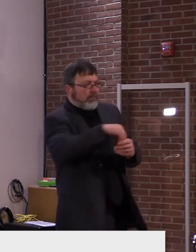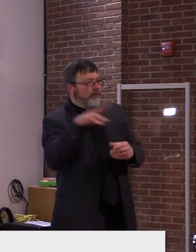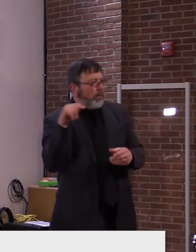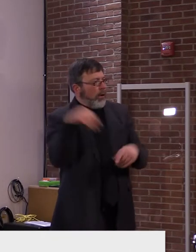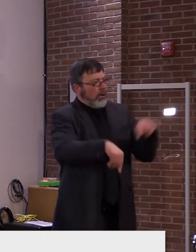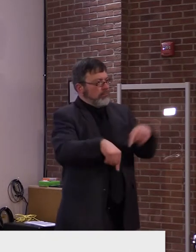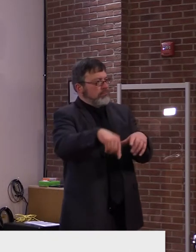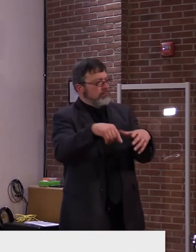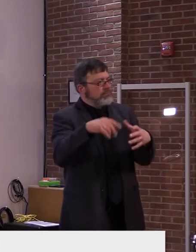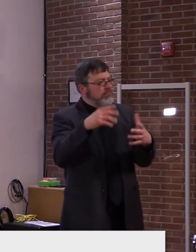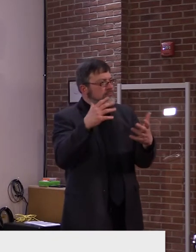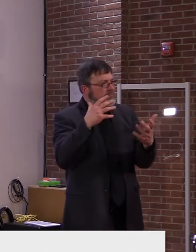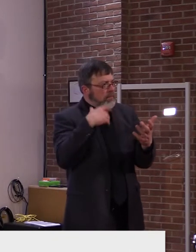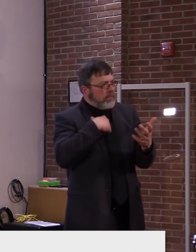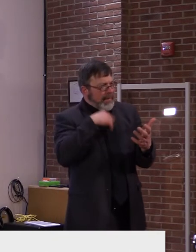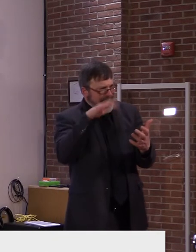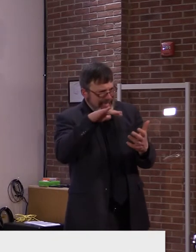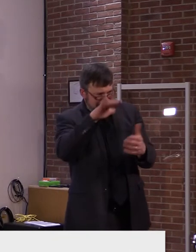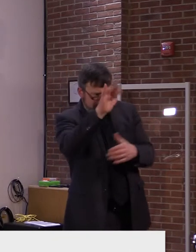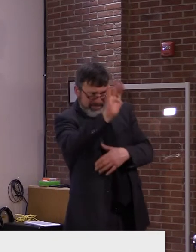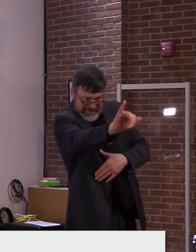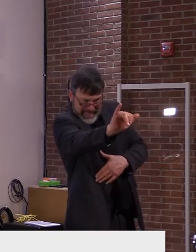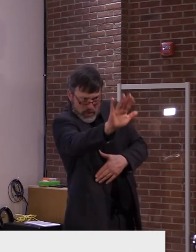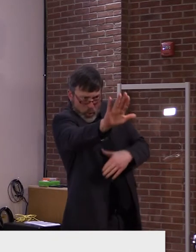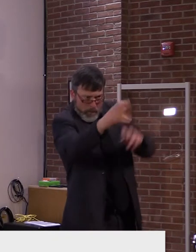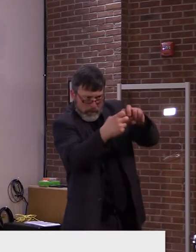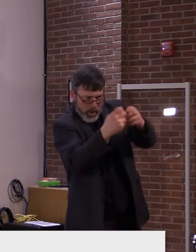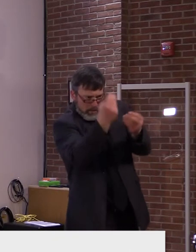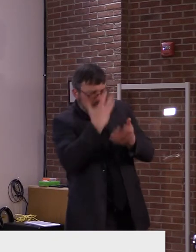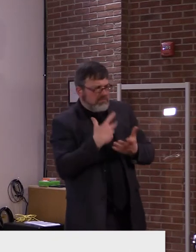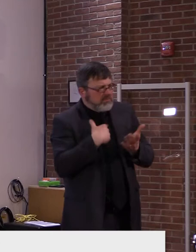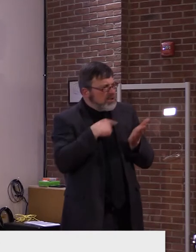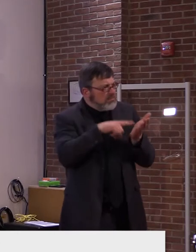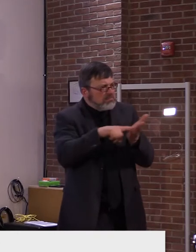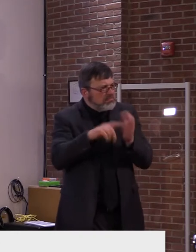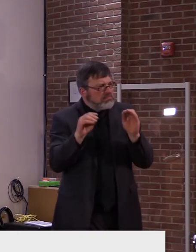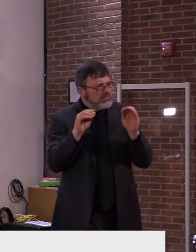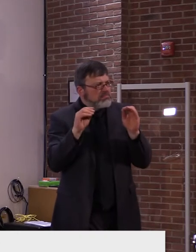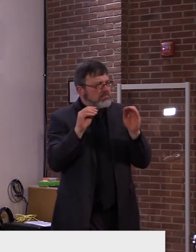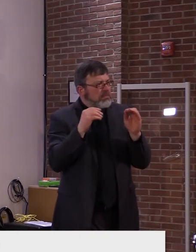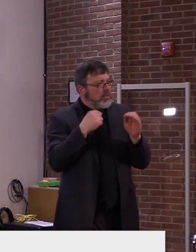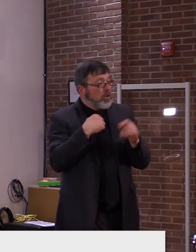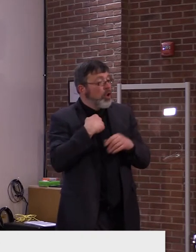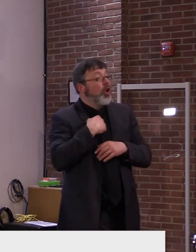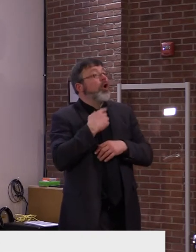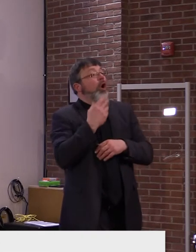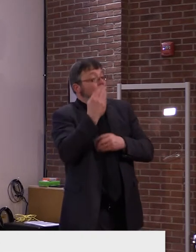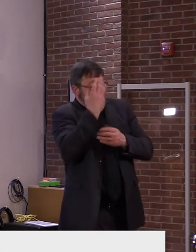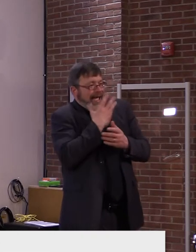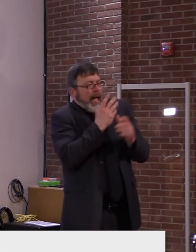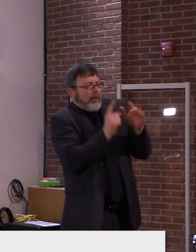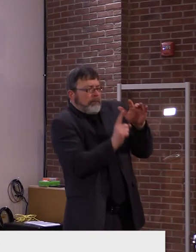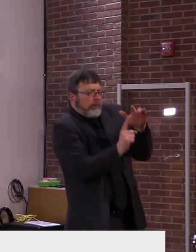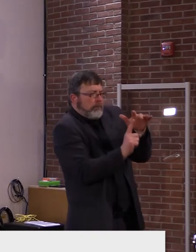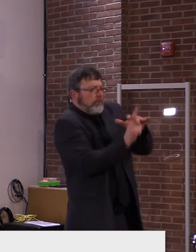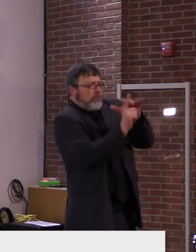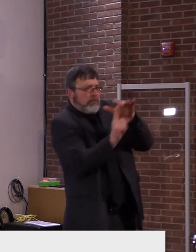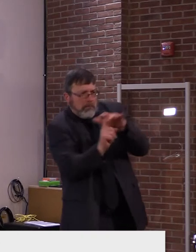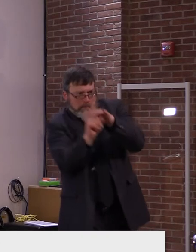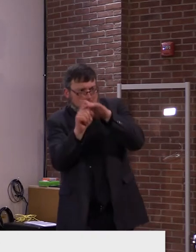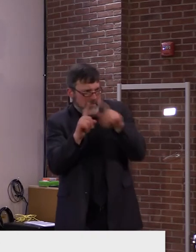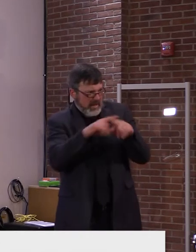heard, uh, you know, I've heard of a few instances, but not sort of an overwhelming, um,